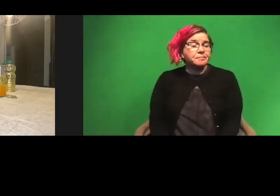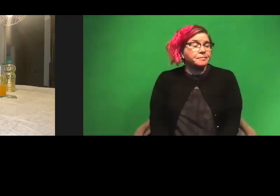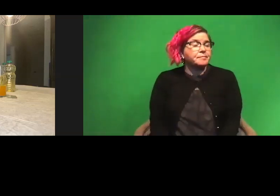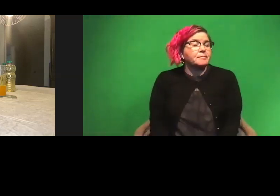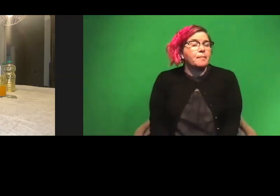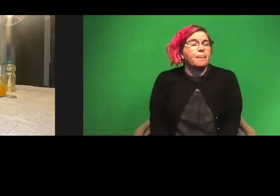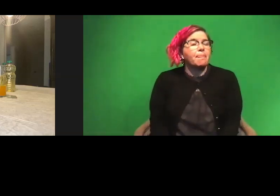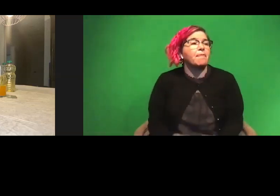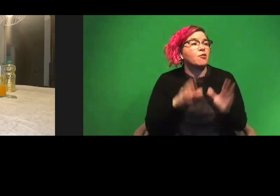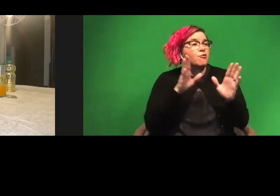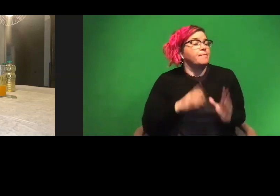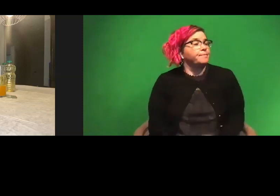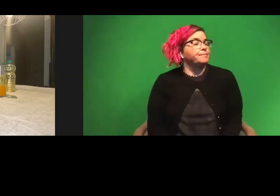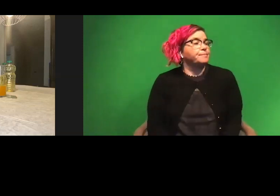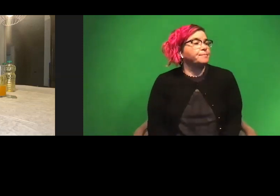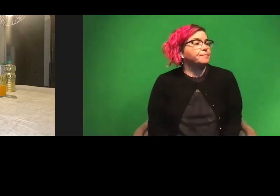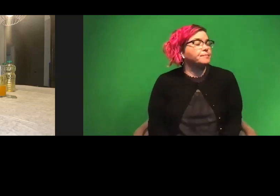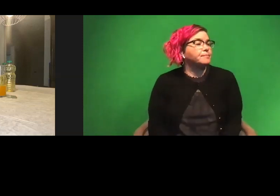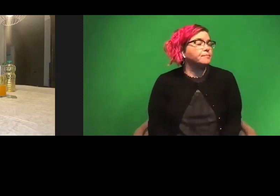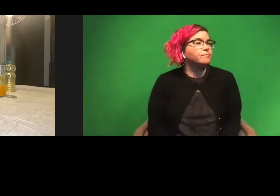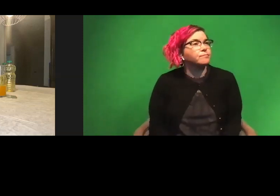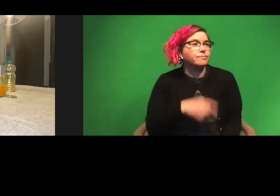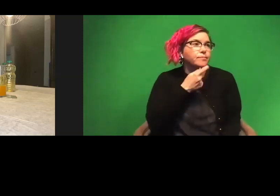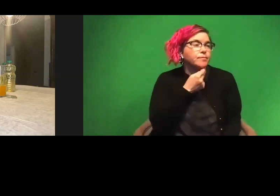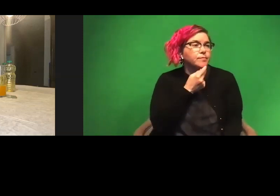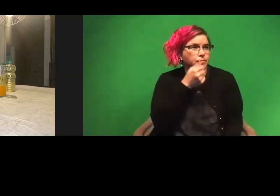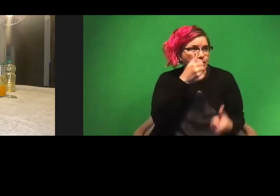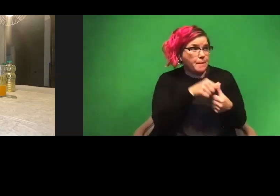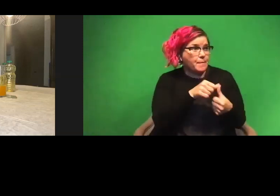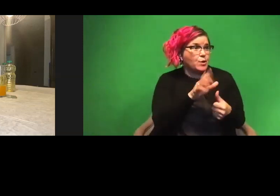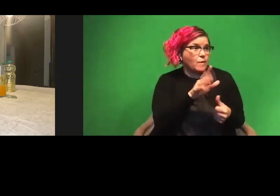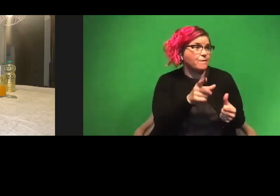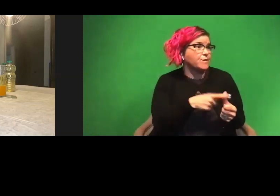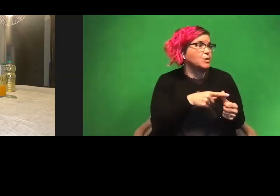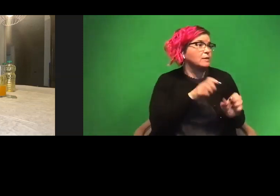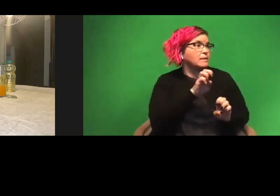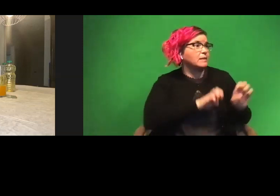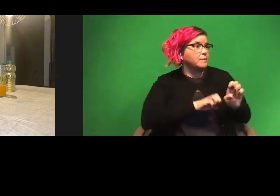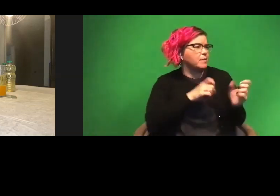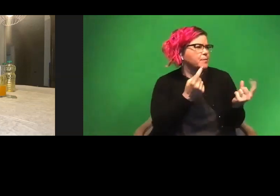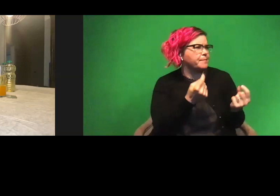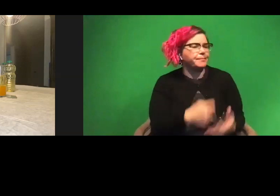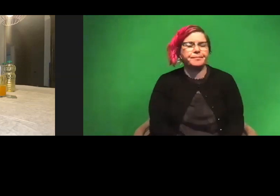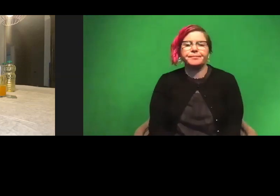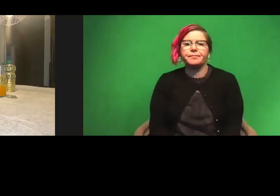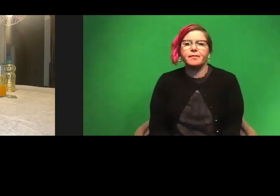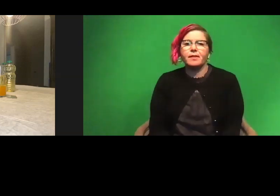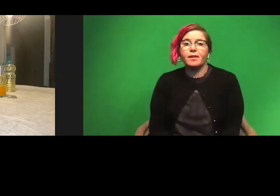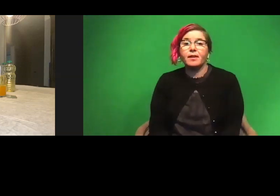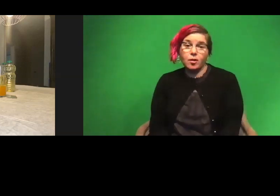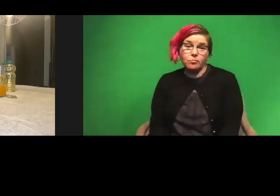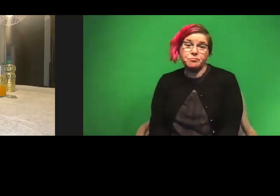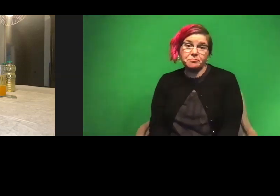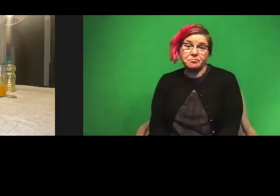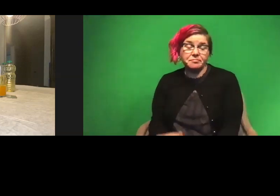Great. Um, let's see. Do you remember the first experiment that you ever did? Yeah. My first